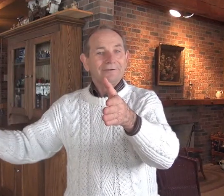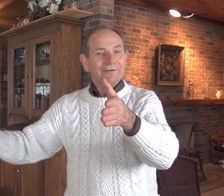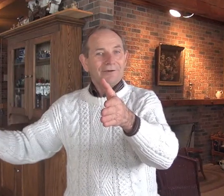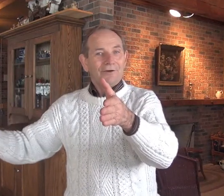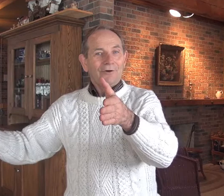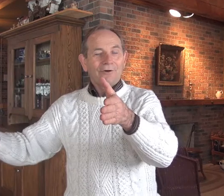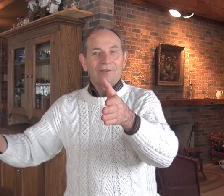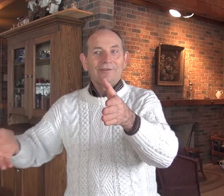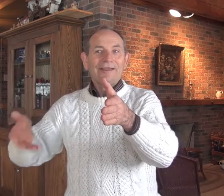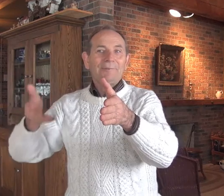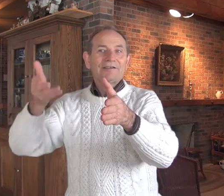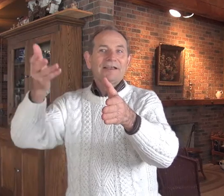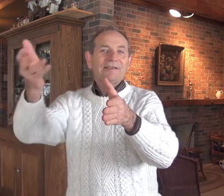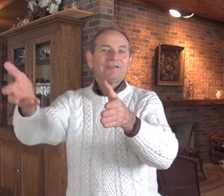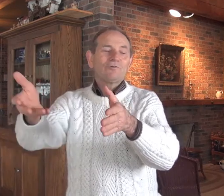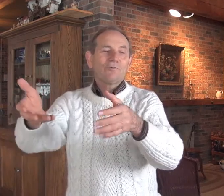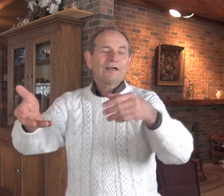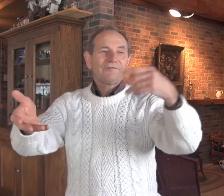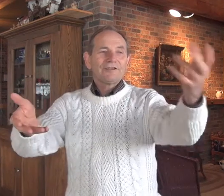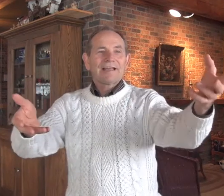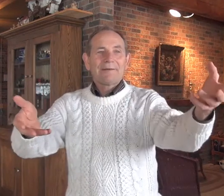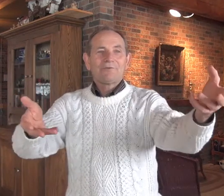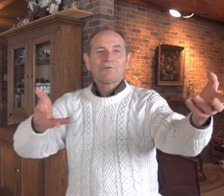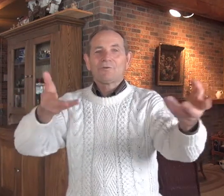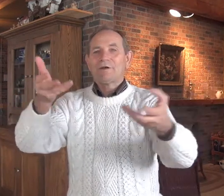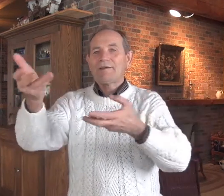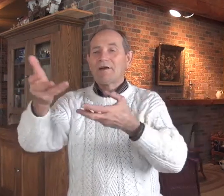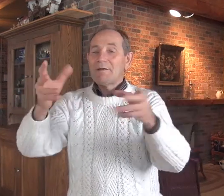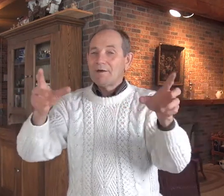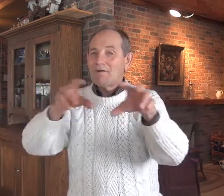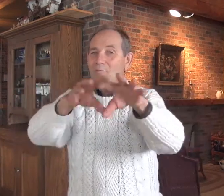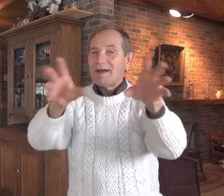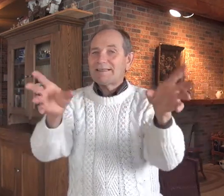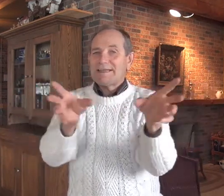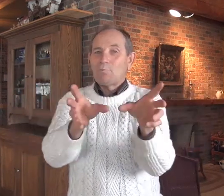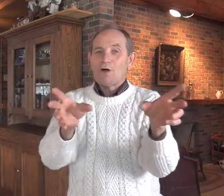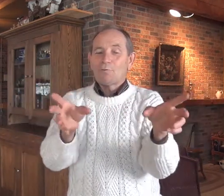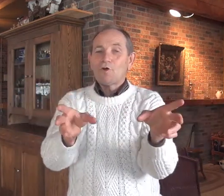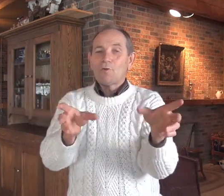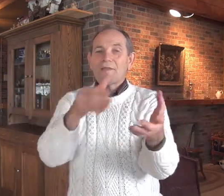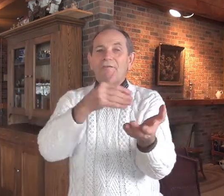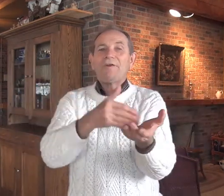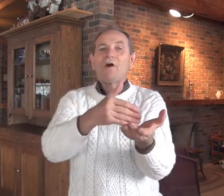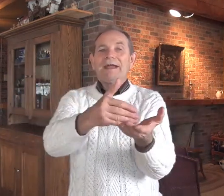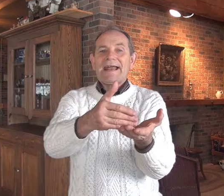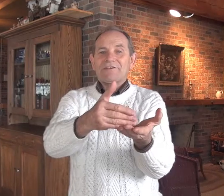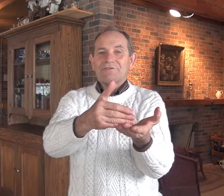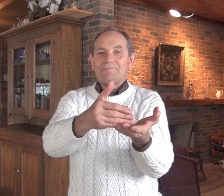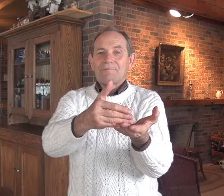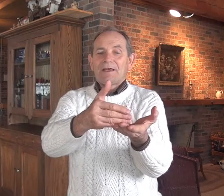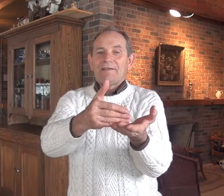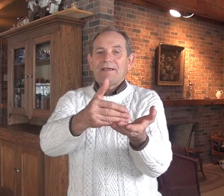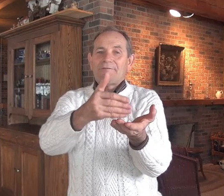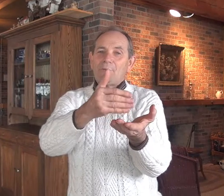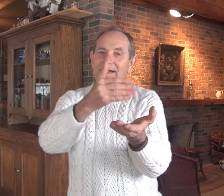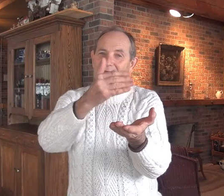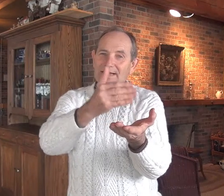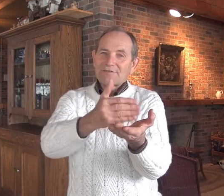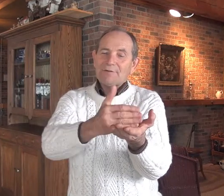or the lender may say this will work if this happens or whatever. But if everybody's in one room, they don't get answered. Then everybody leaves that